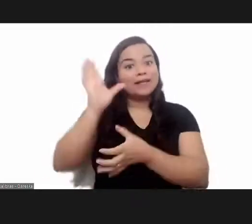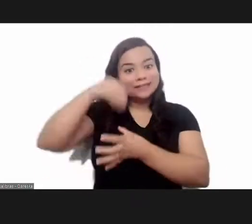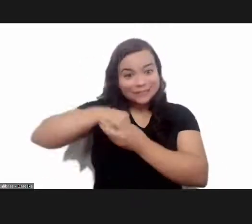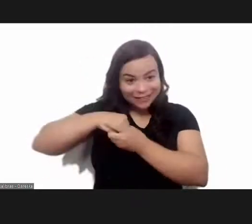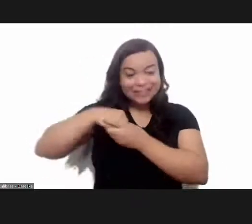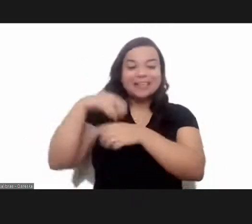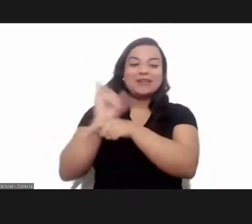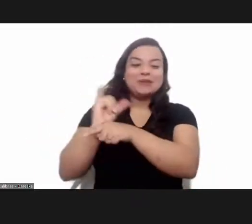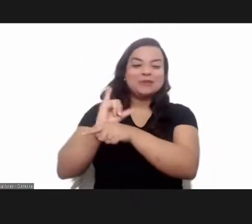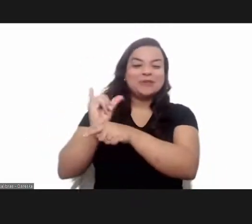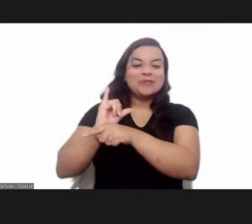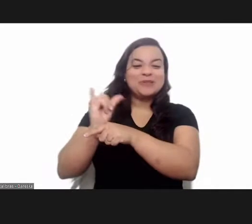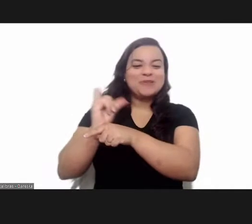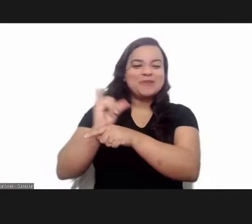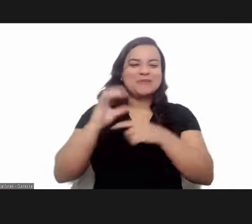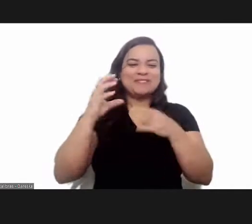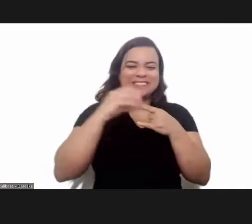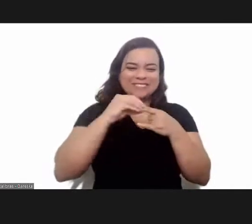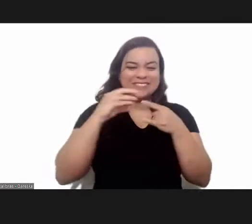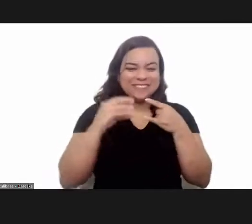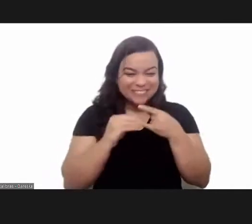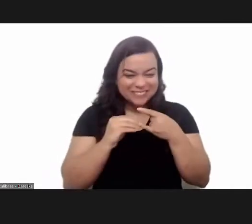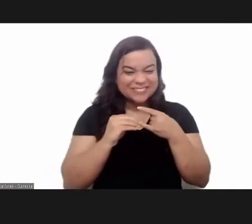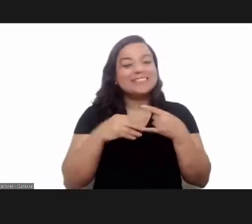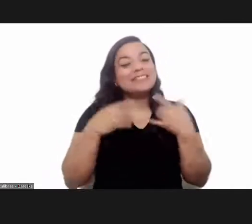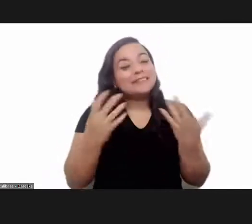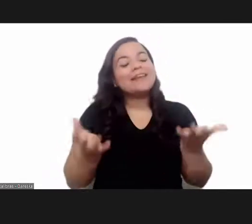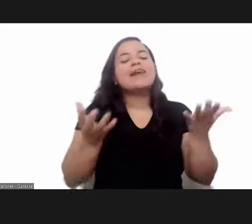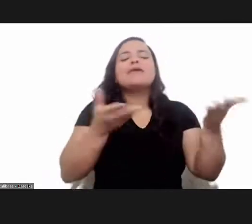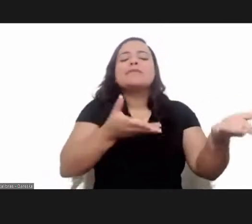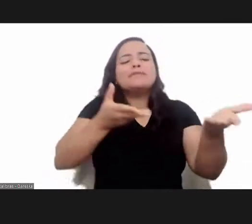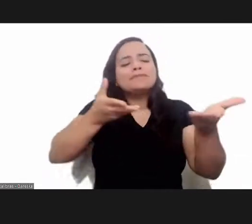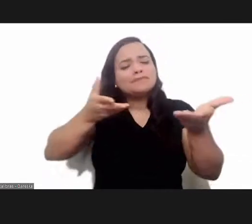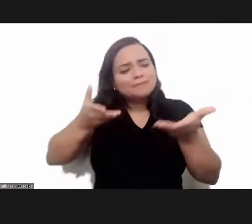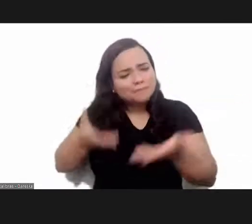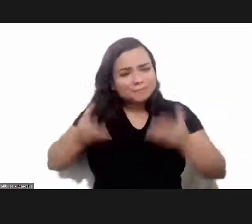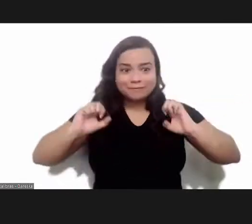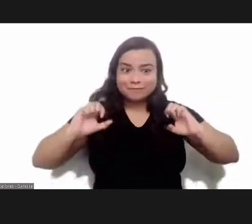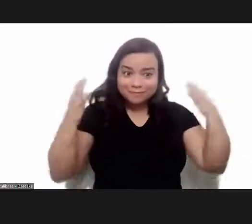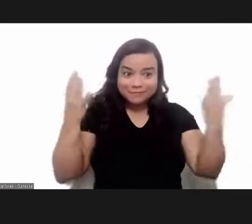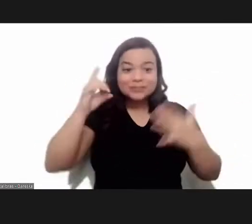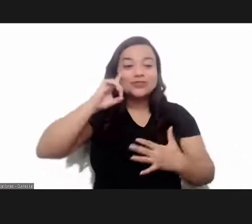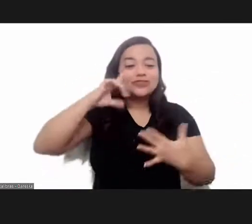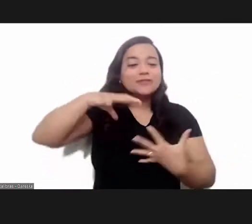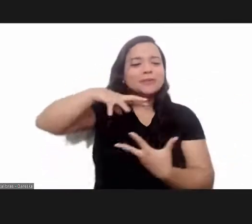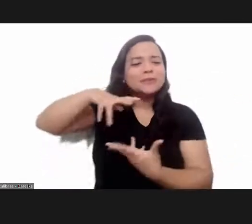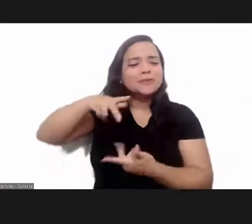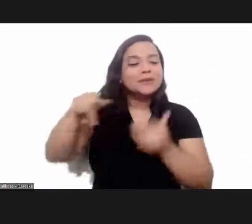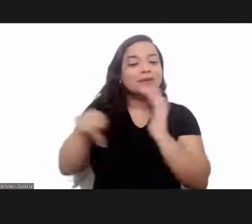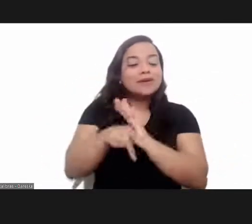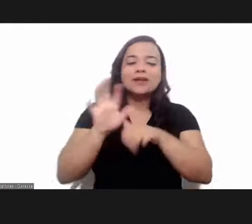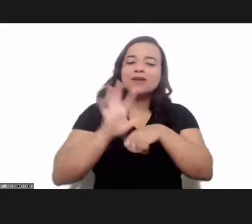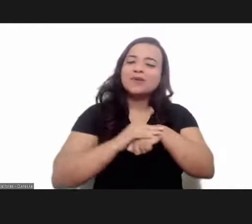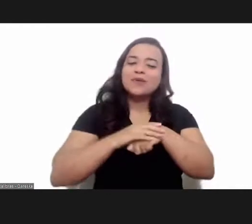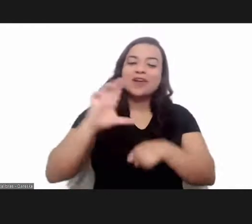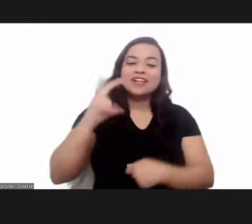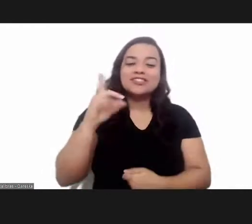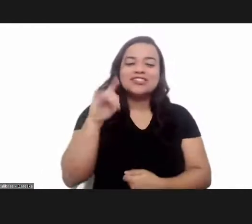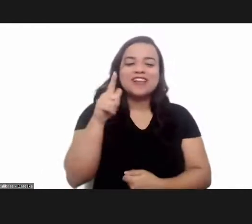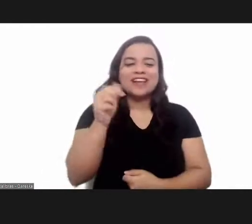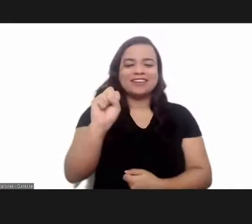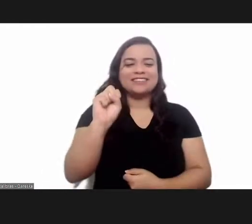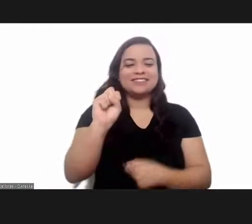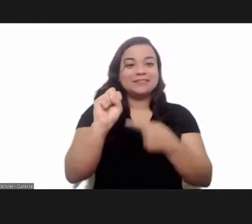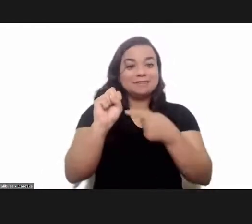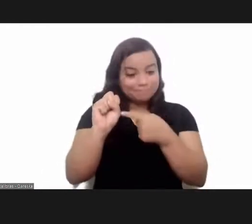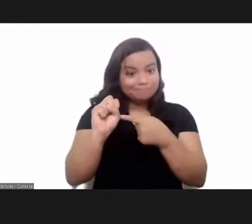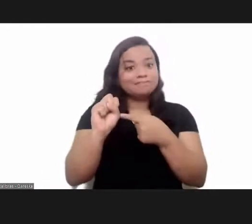you who are following on YouTube. Welcome to our event on World Chagas Disease Day 2022.